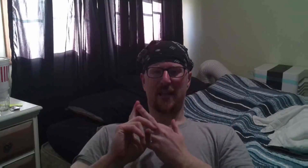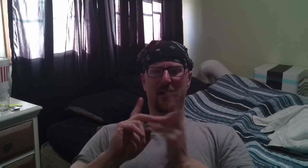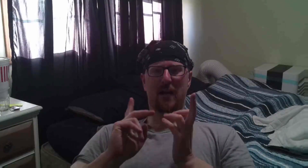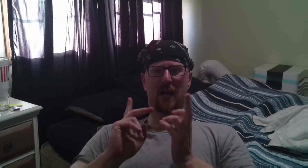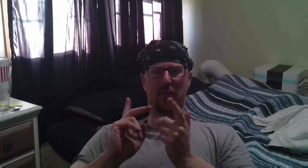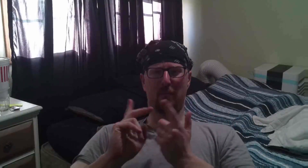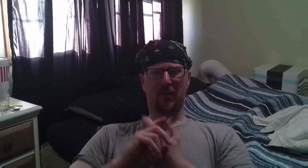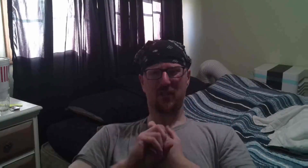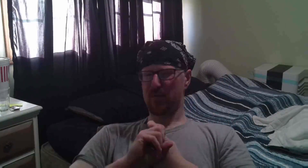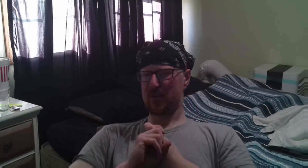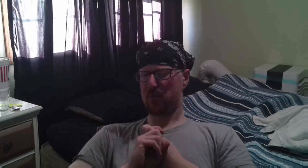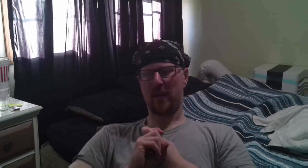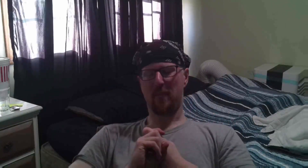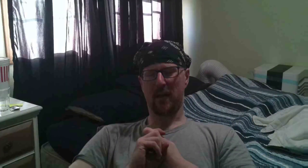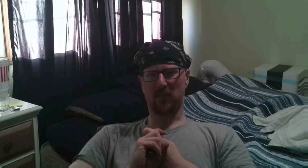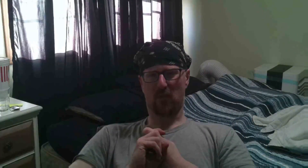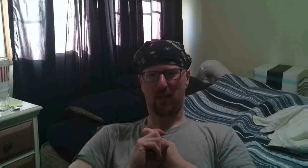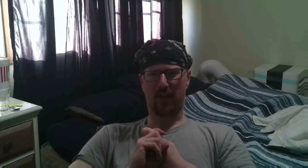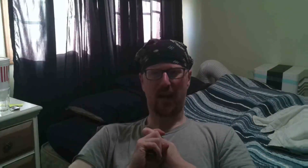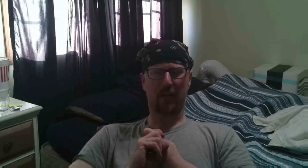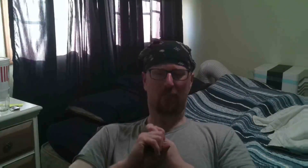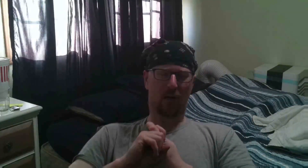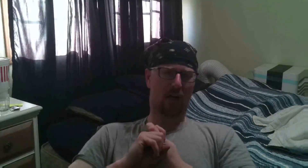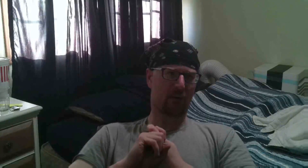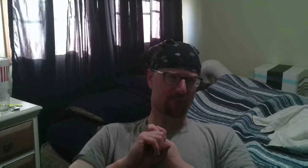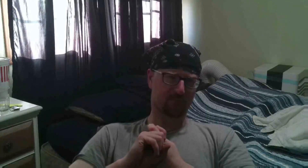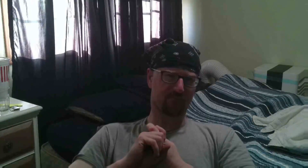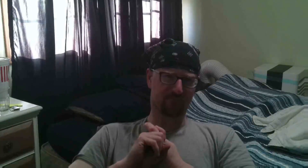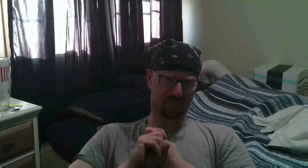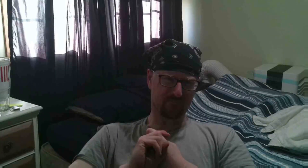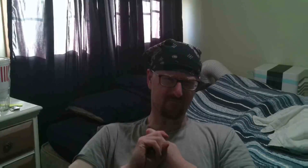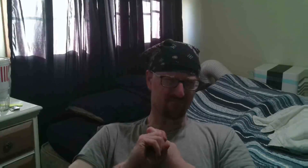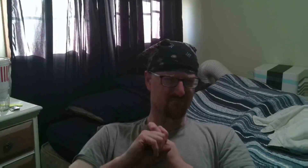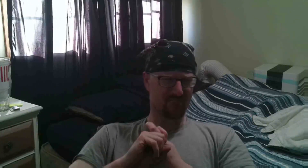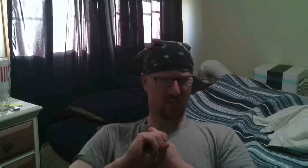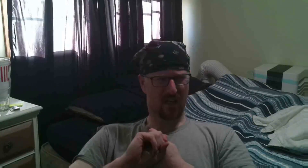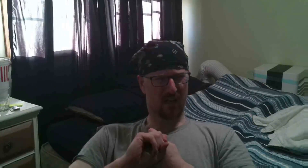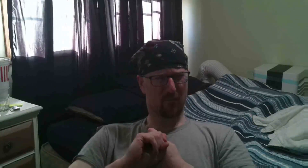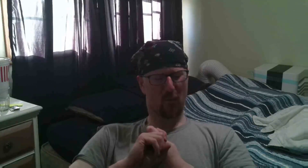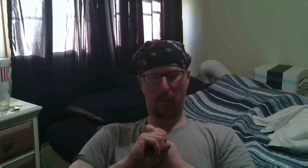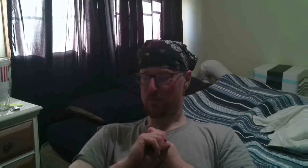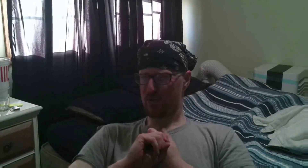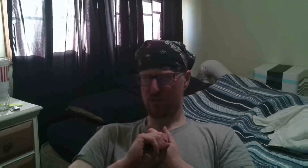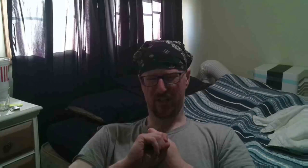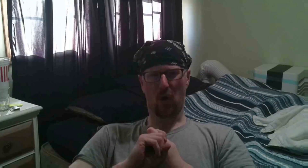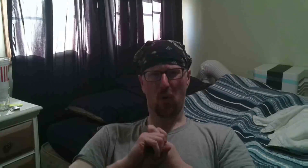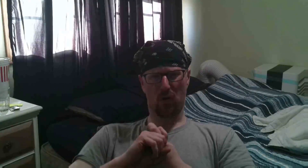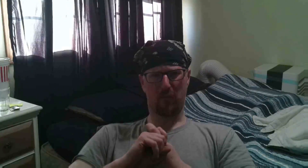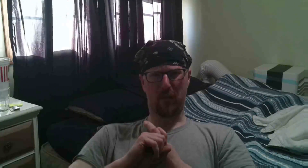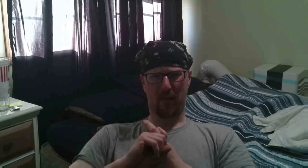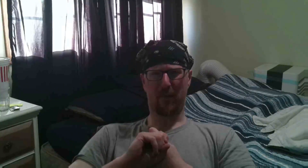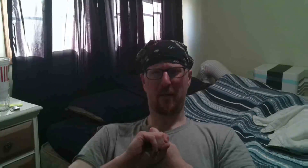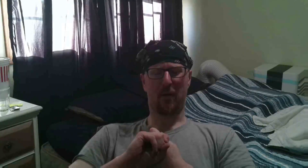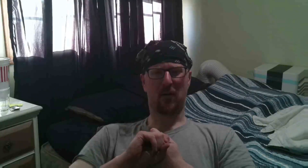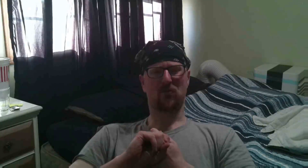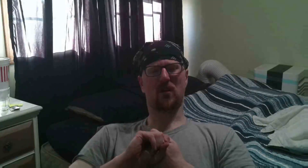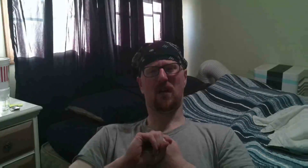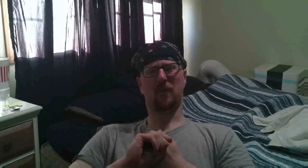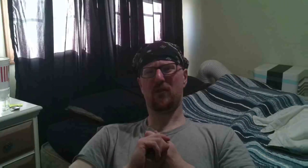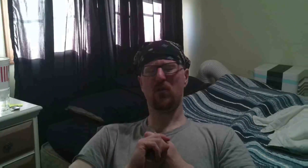uh blistering is probably the biggest one I've gotten um um especially the older bathmate models um the newer